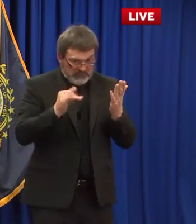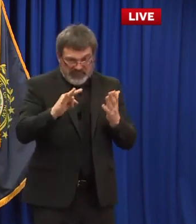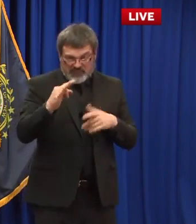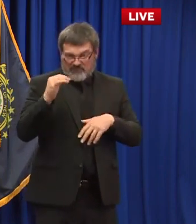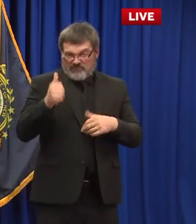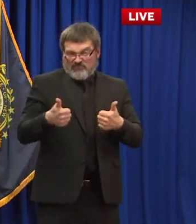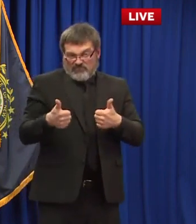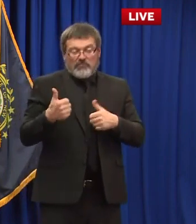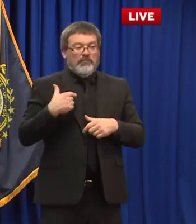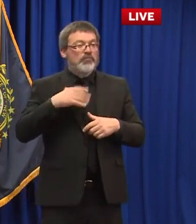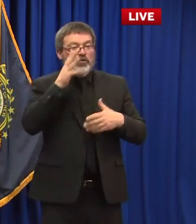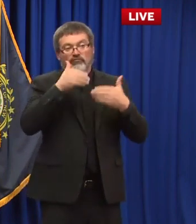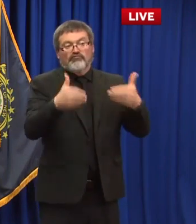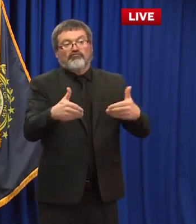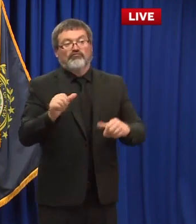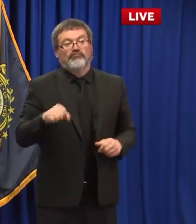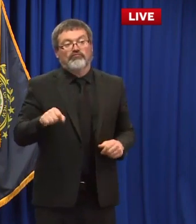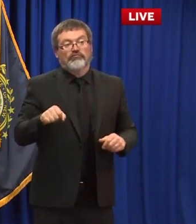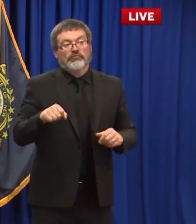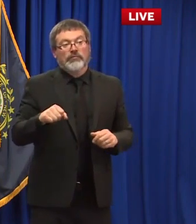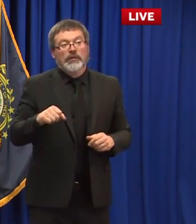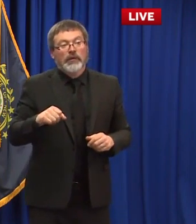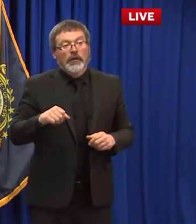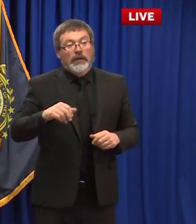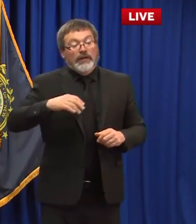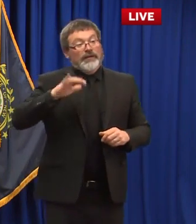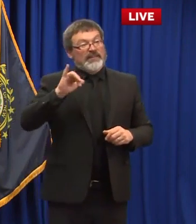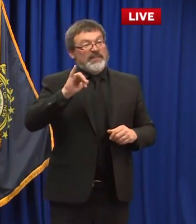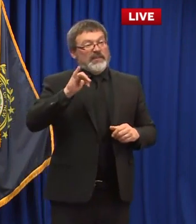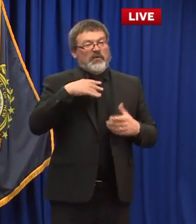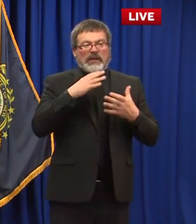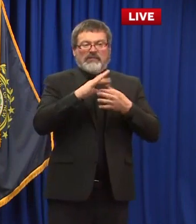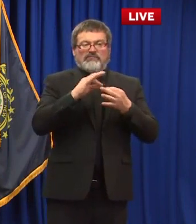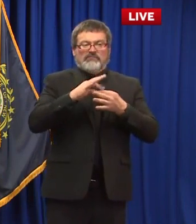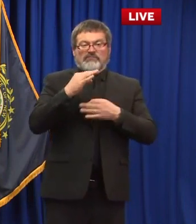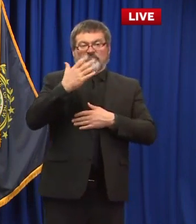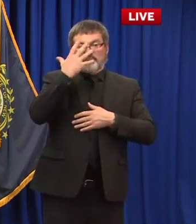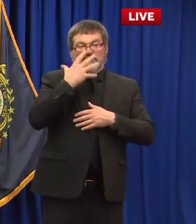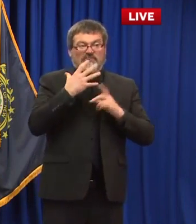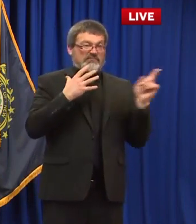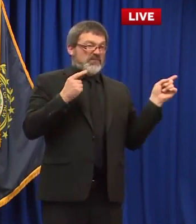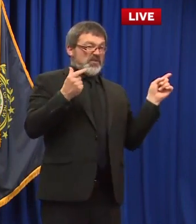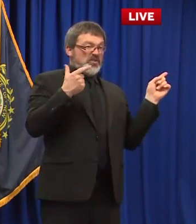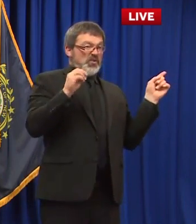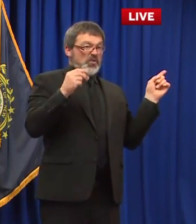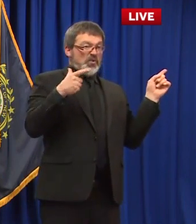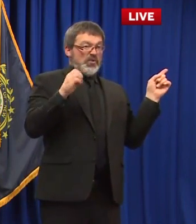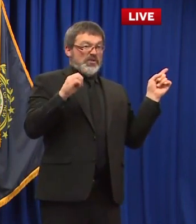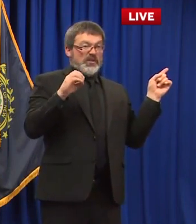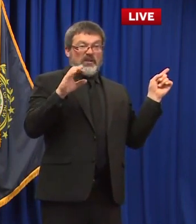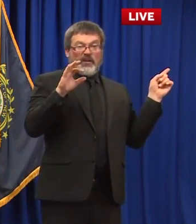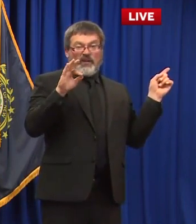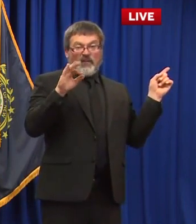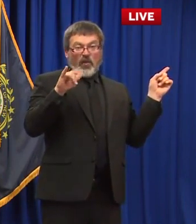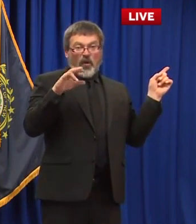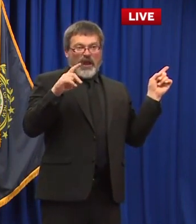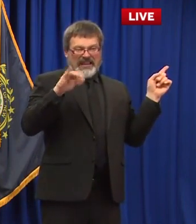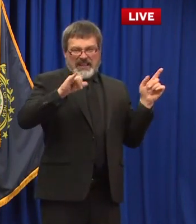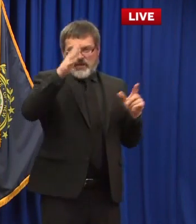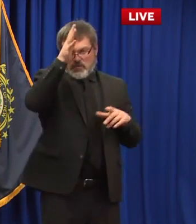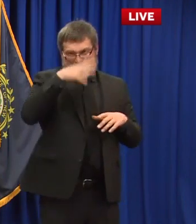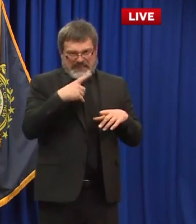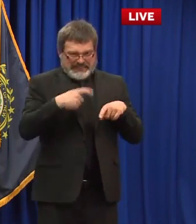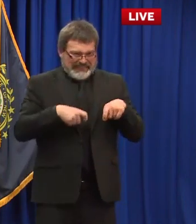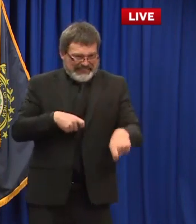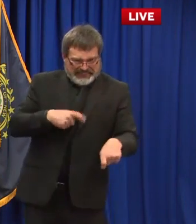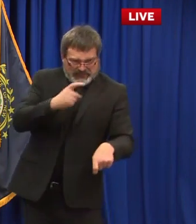as we saw the with the murder of george floyd you had other officers just standing there watching uh basically uh and that's not acceptable in any way that essentially i